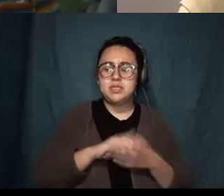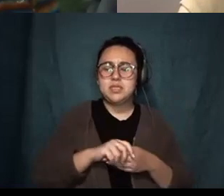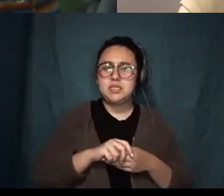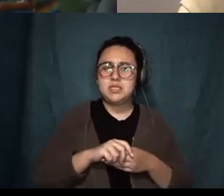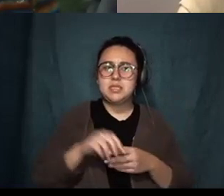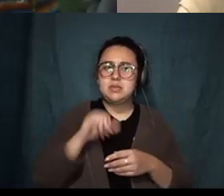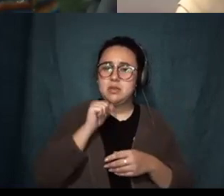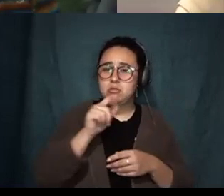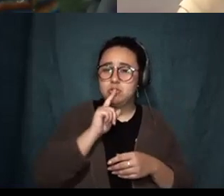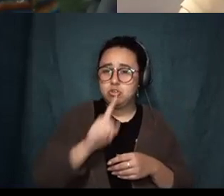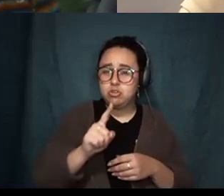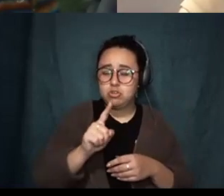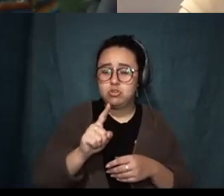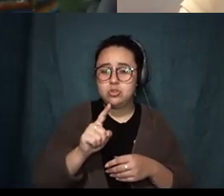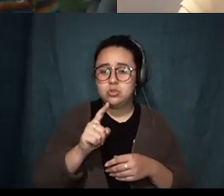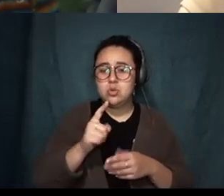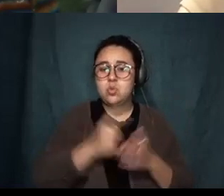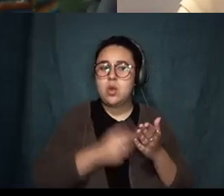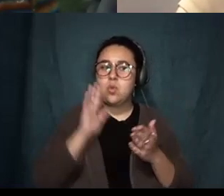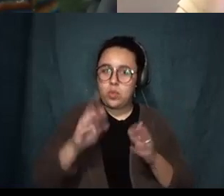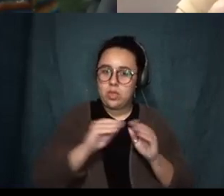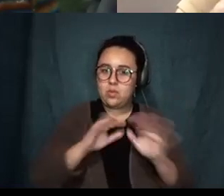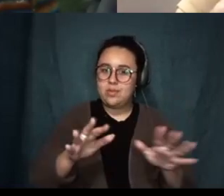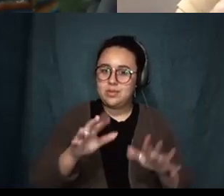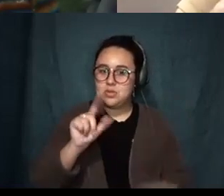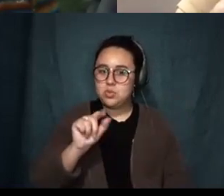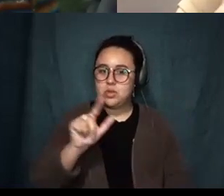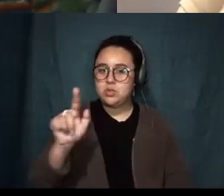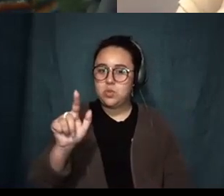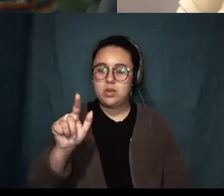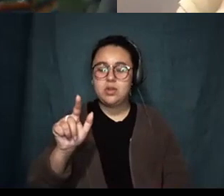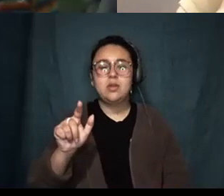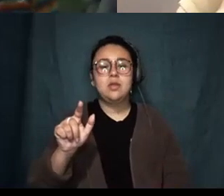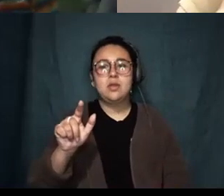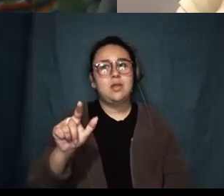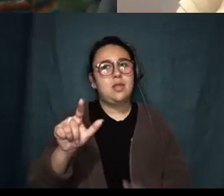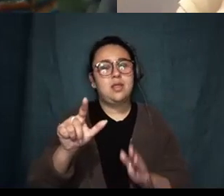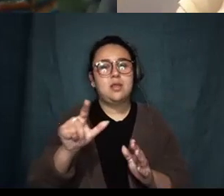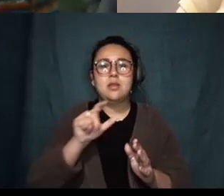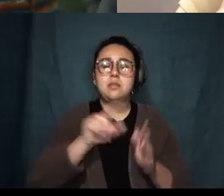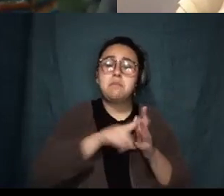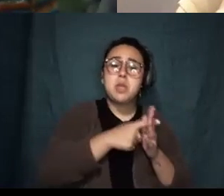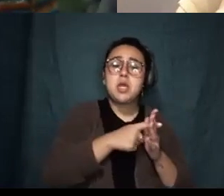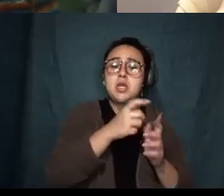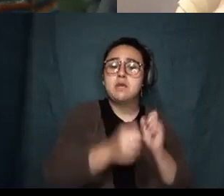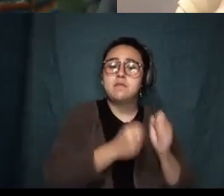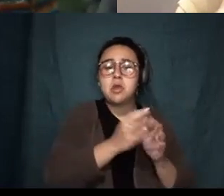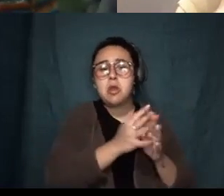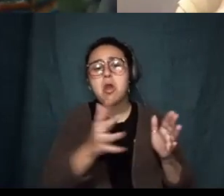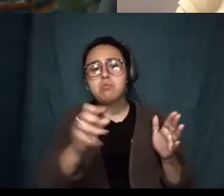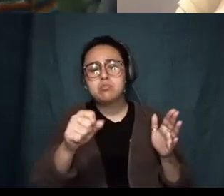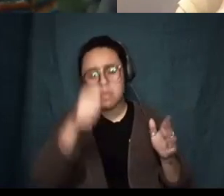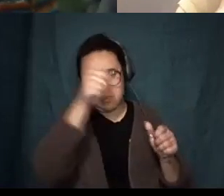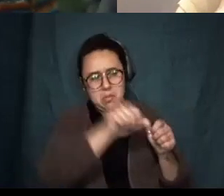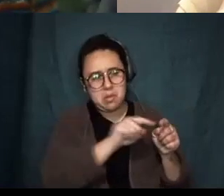even sure what all is coming out um in the back half of next year so there's probably people I'm forgetting to um